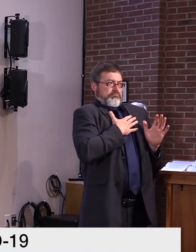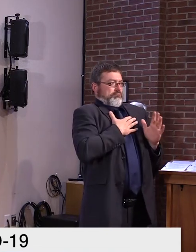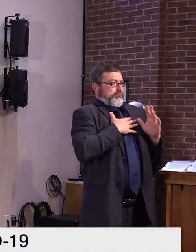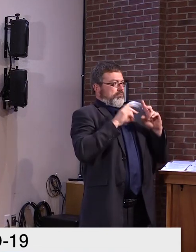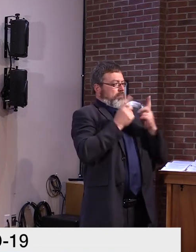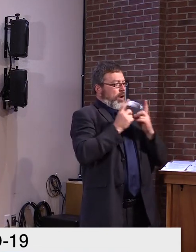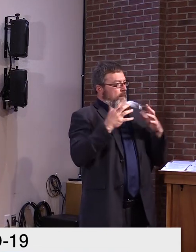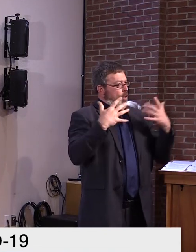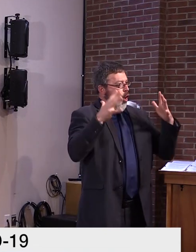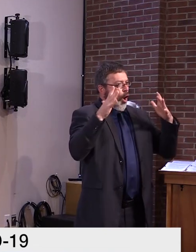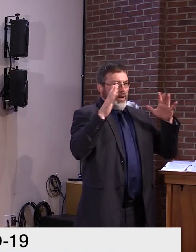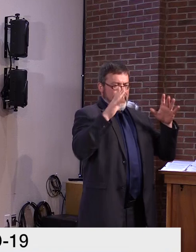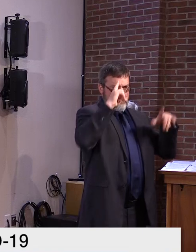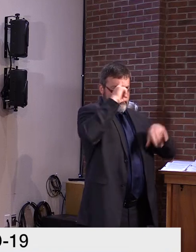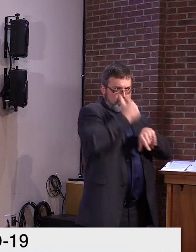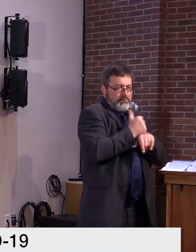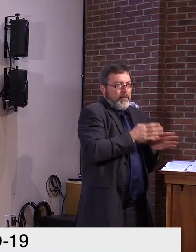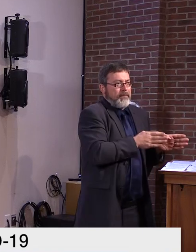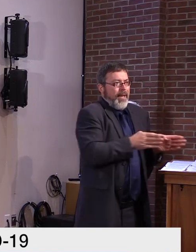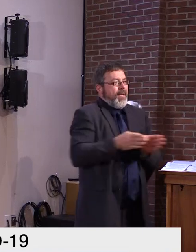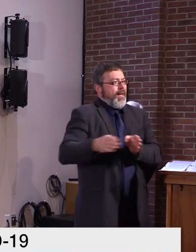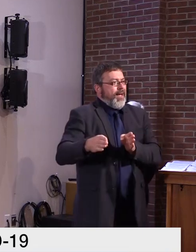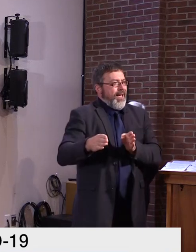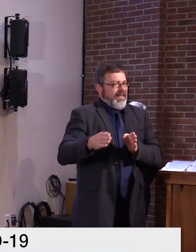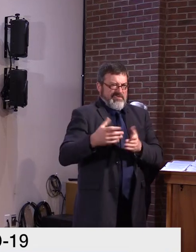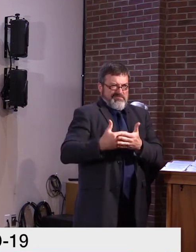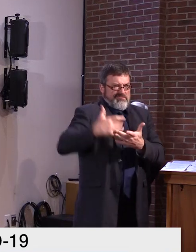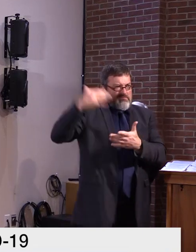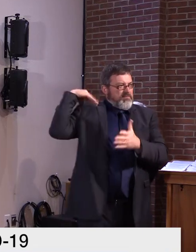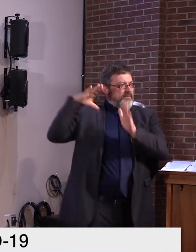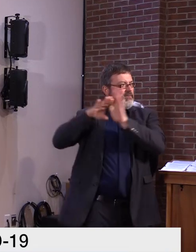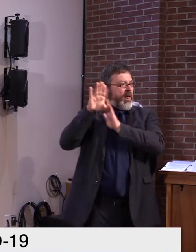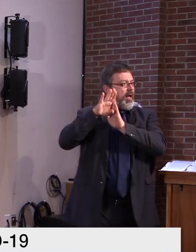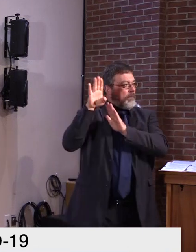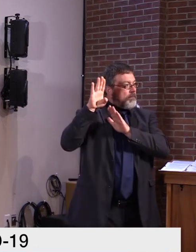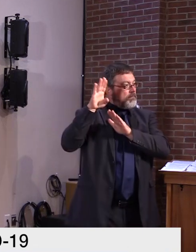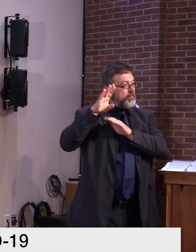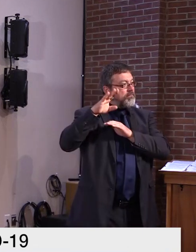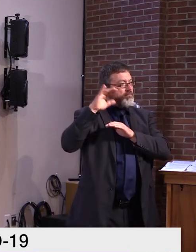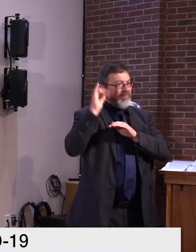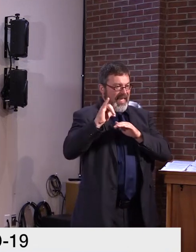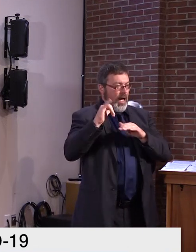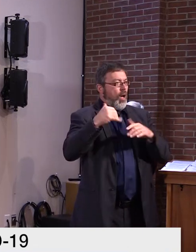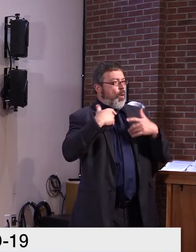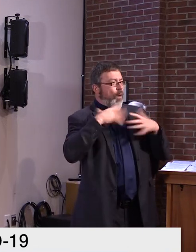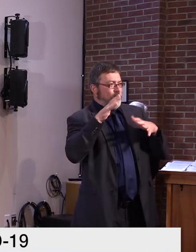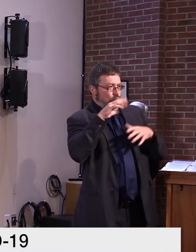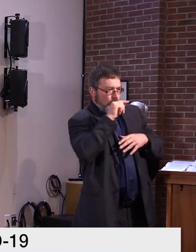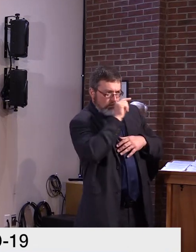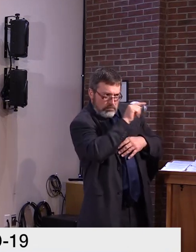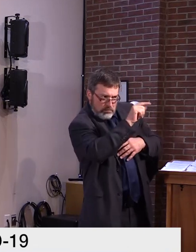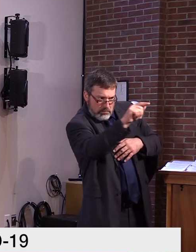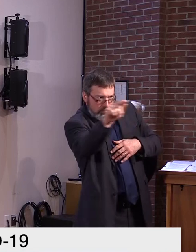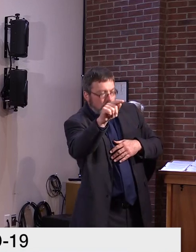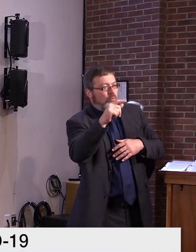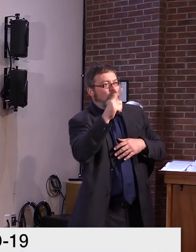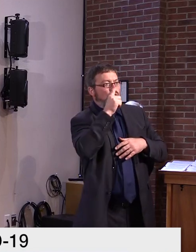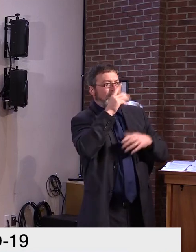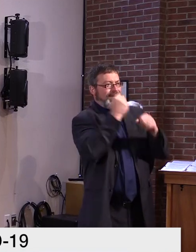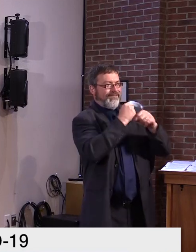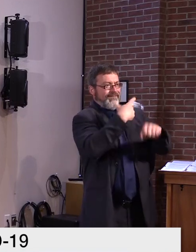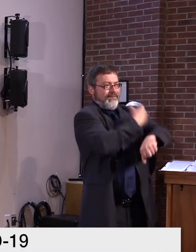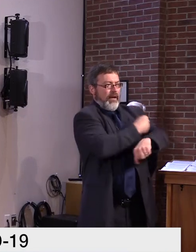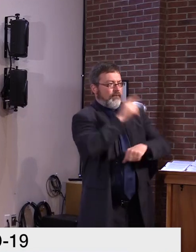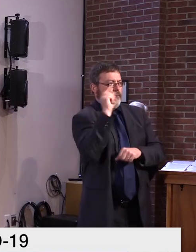convened a COVID-19 vaccine planning group and work is well underway to make sure that all the systems and processes are in